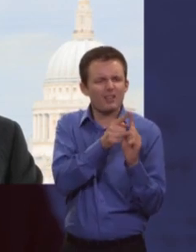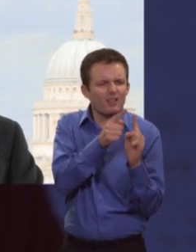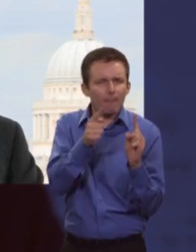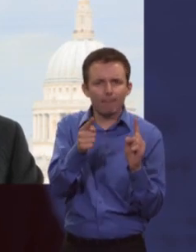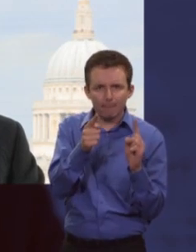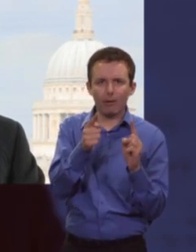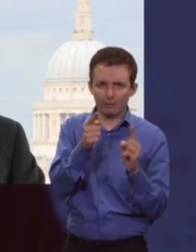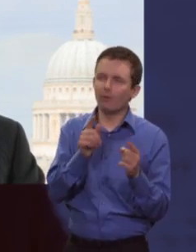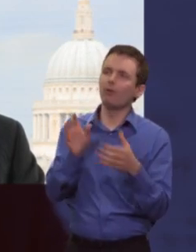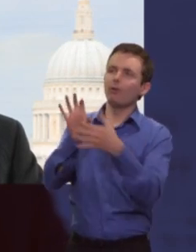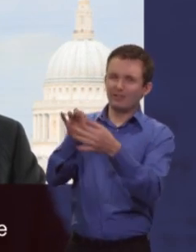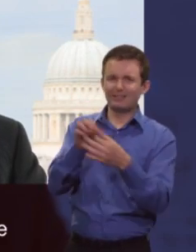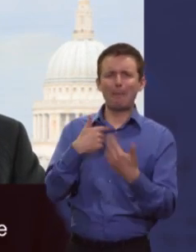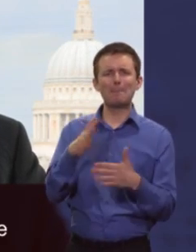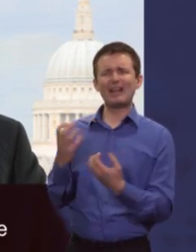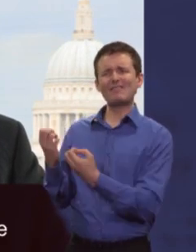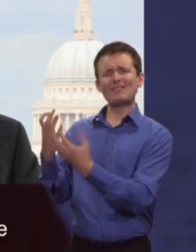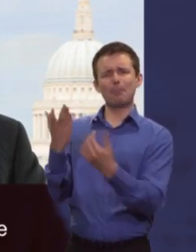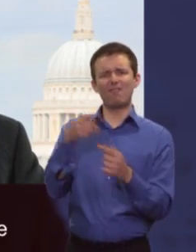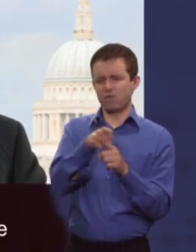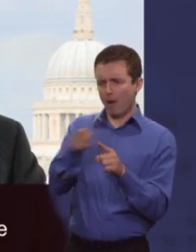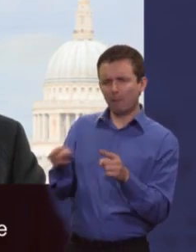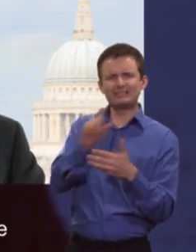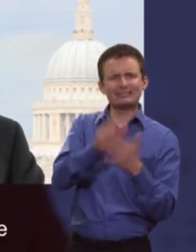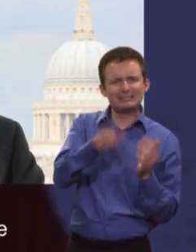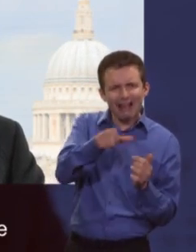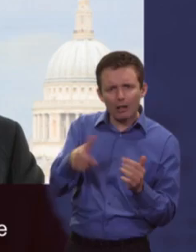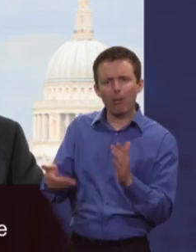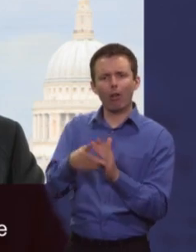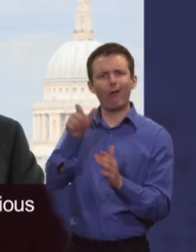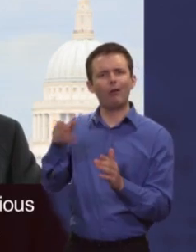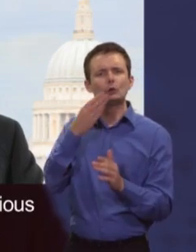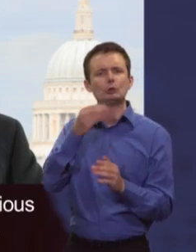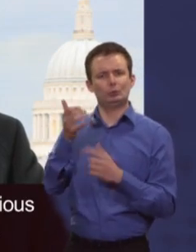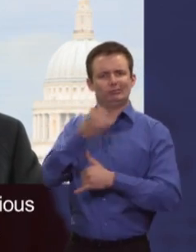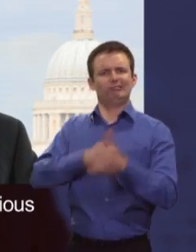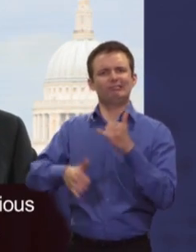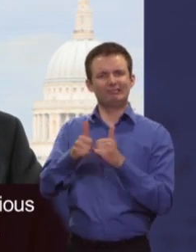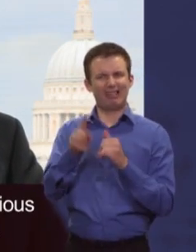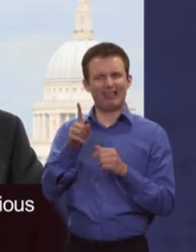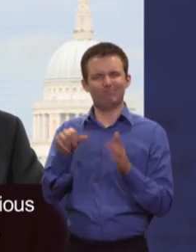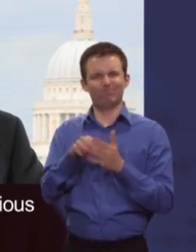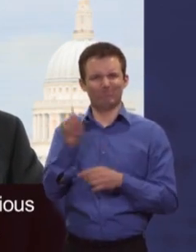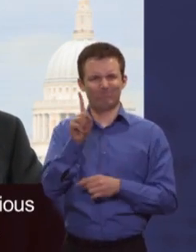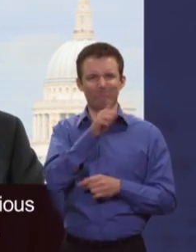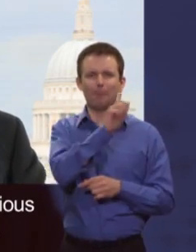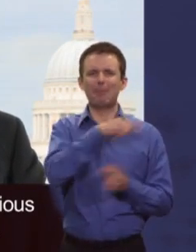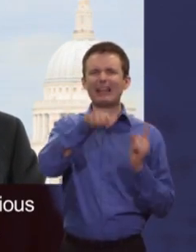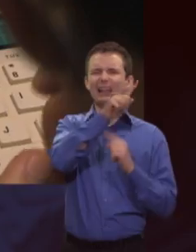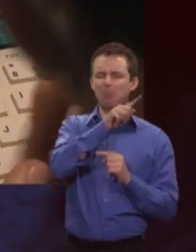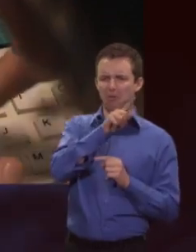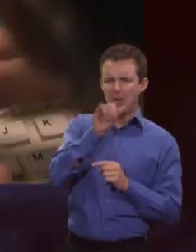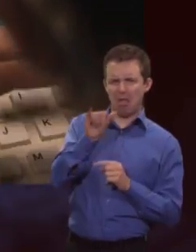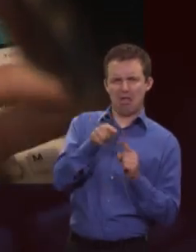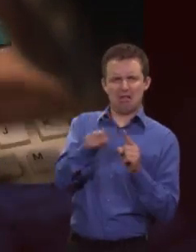you have to dial a prefix. We hear from disabled users and users of the Relay service that a lot of people are suspicious about dialing those numbers.